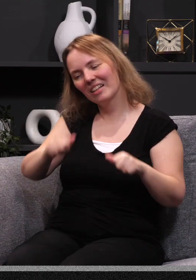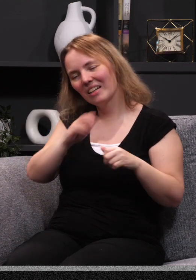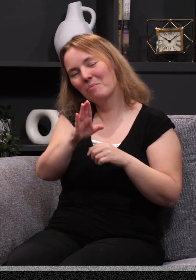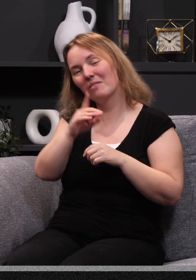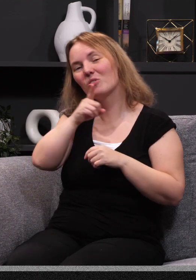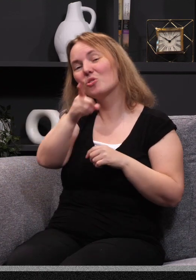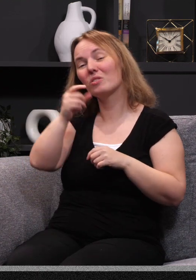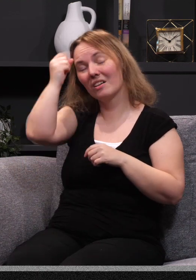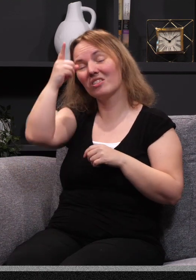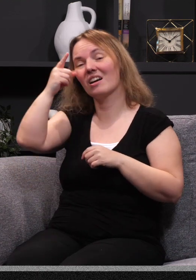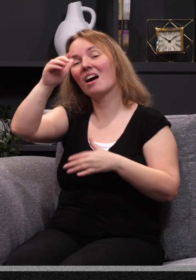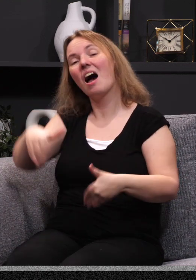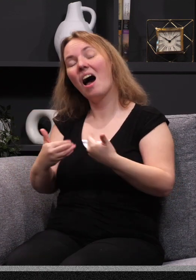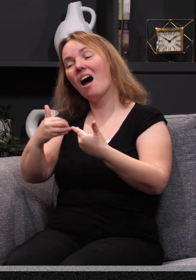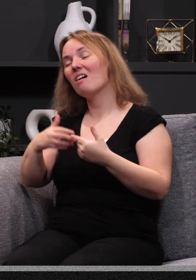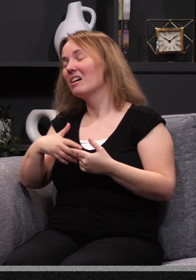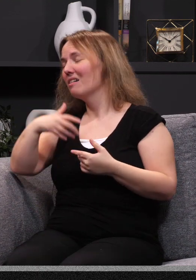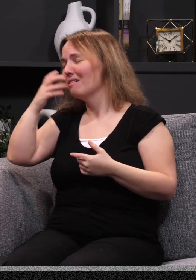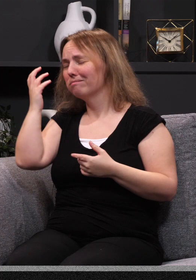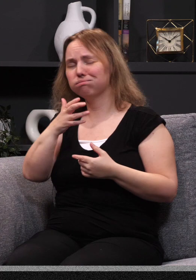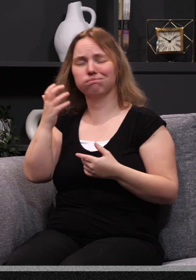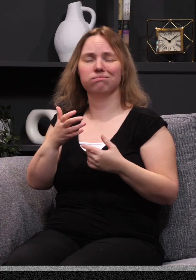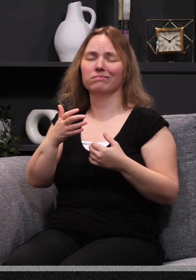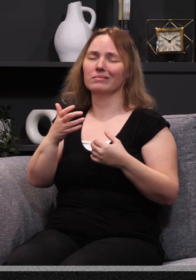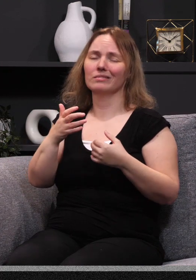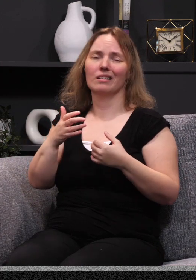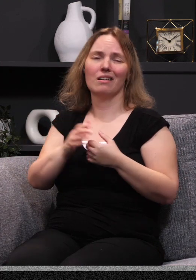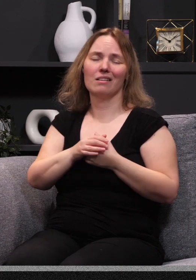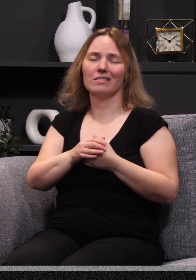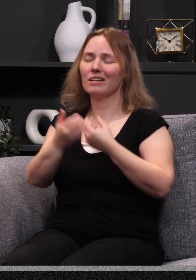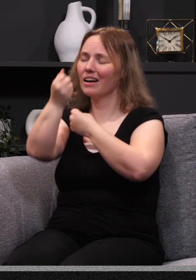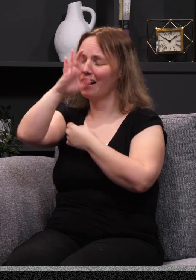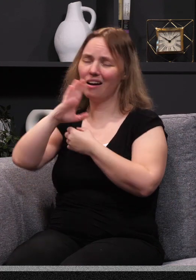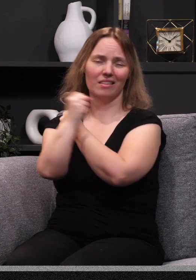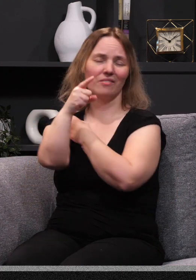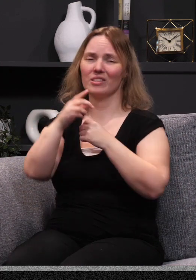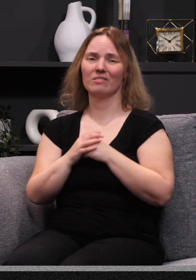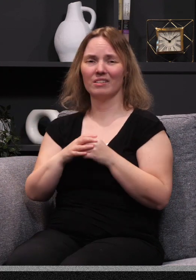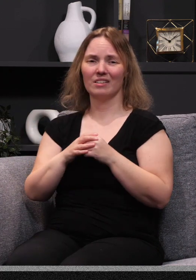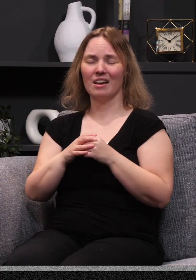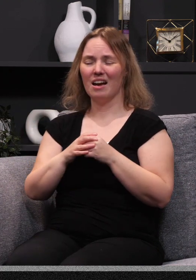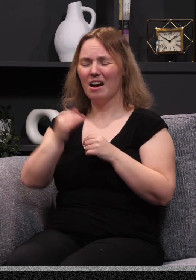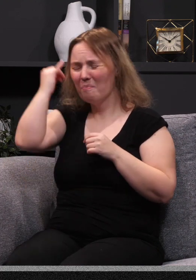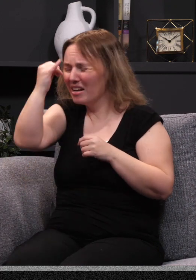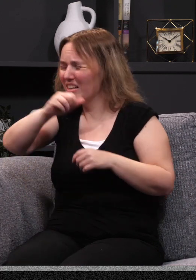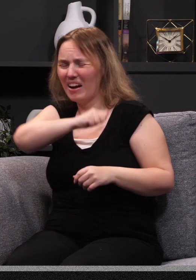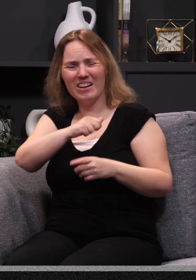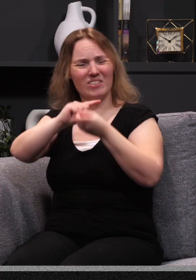be if you really understand how greatly, how thoroughly you're loved by God. Imagine how your attitude